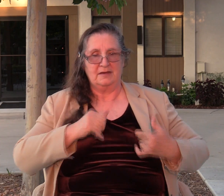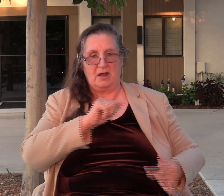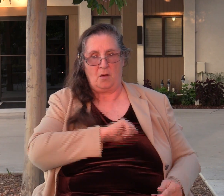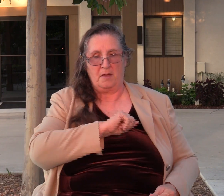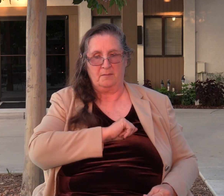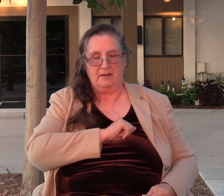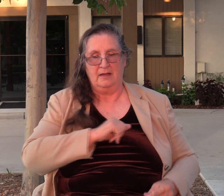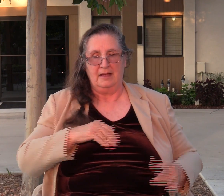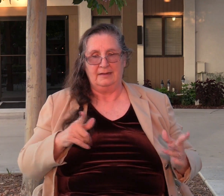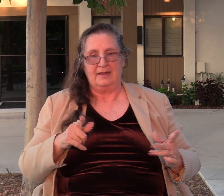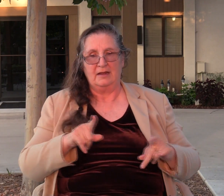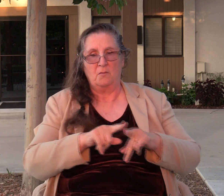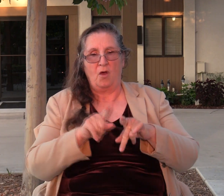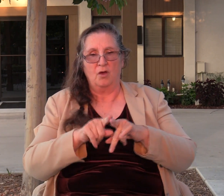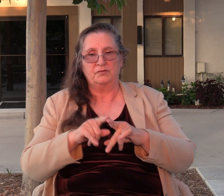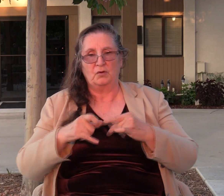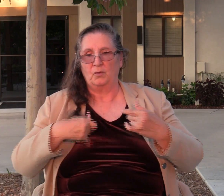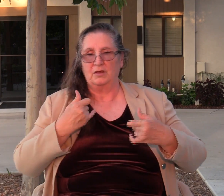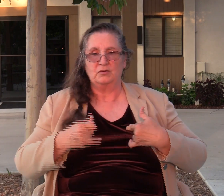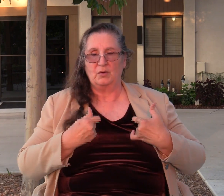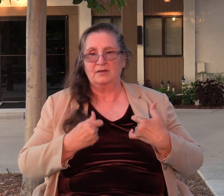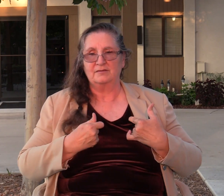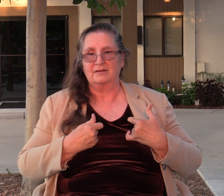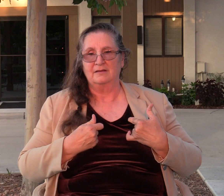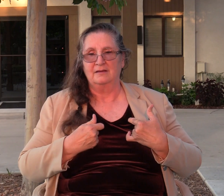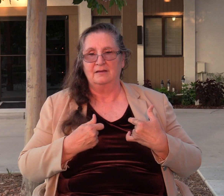him also rejoice in you.